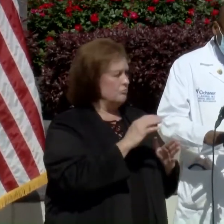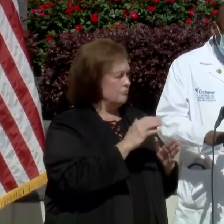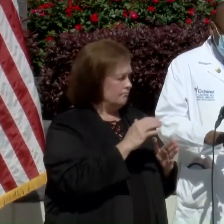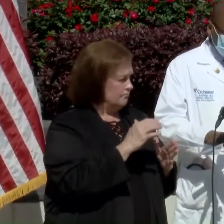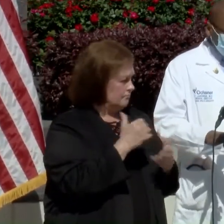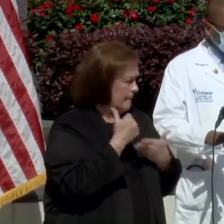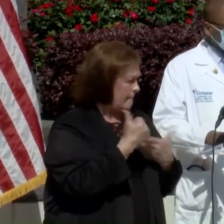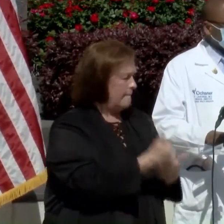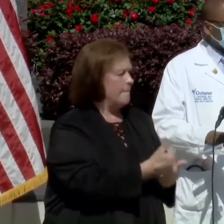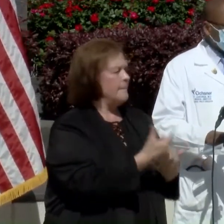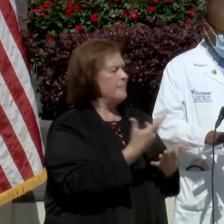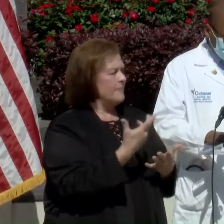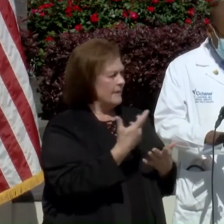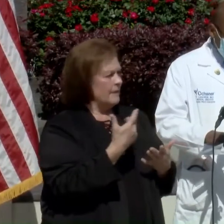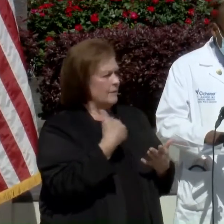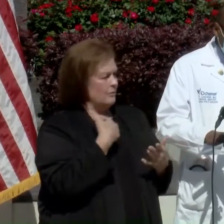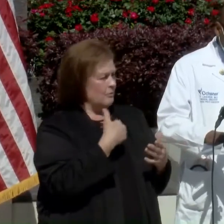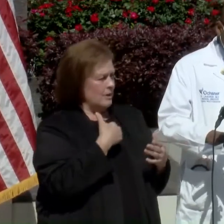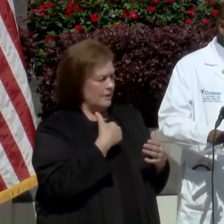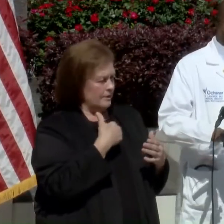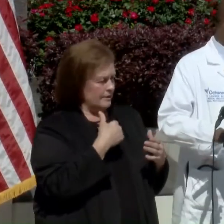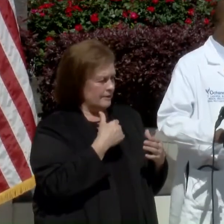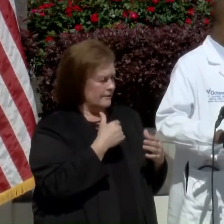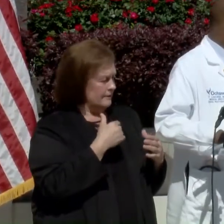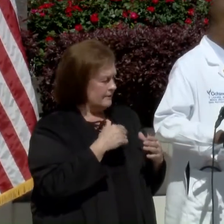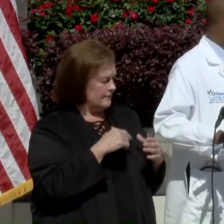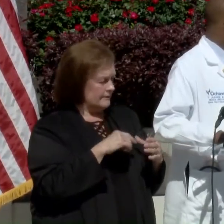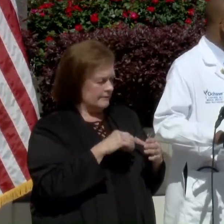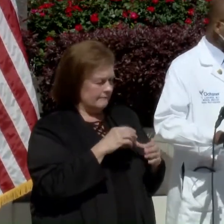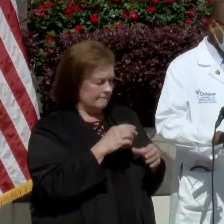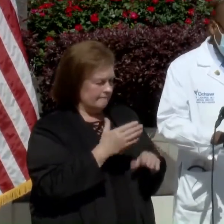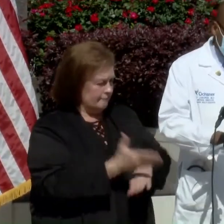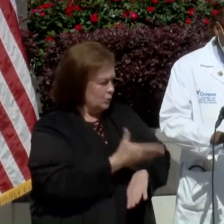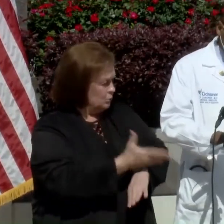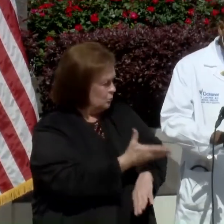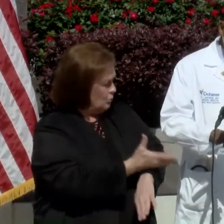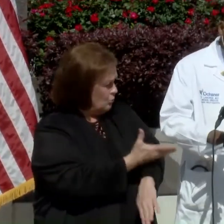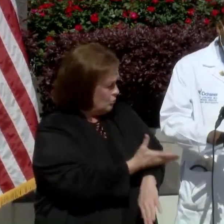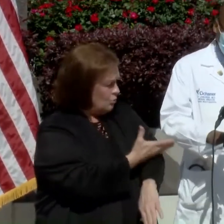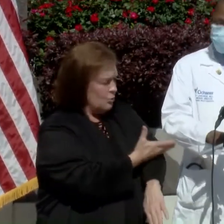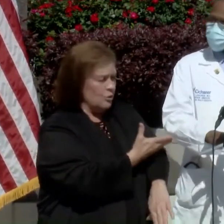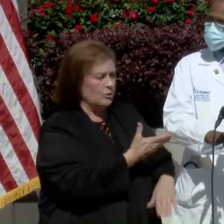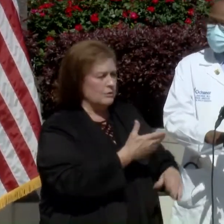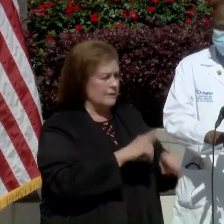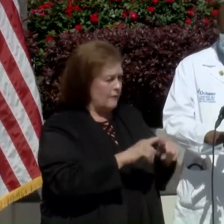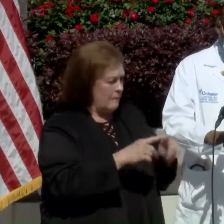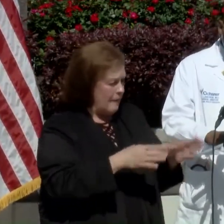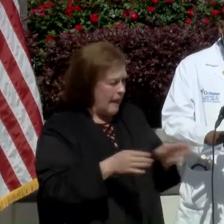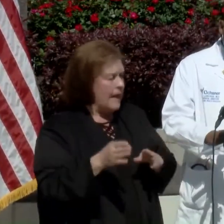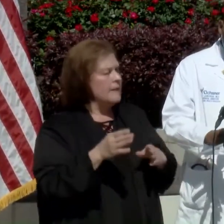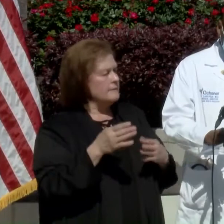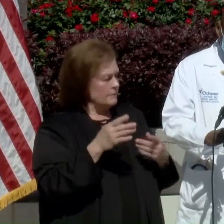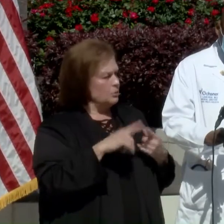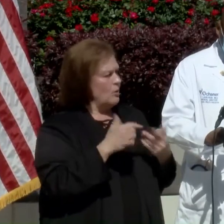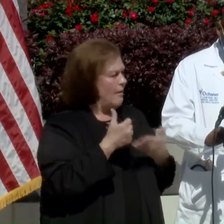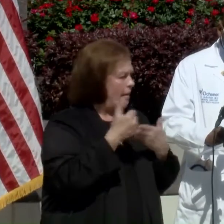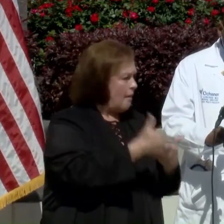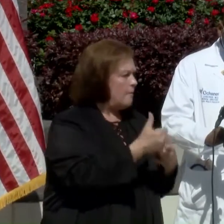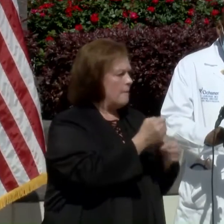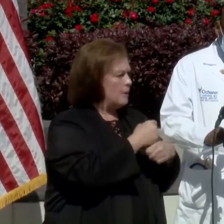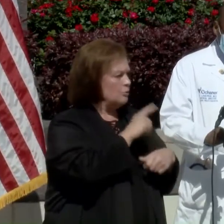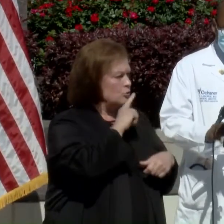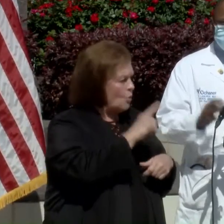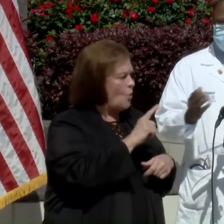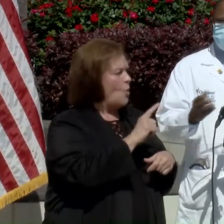and we're making incredible progress to remove with these plans that you've announced today to remove barriers and to ensure